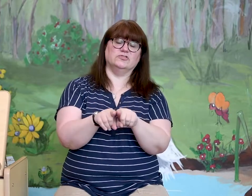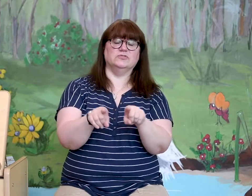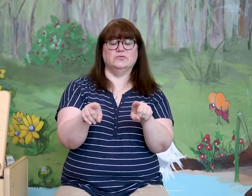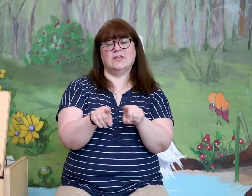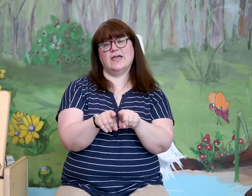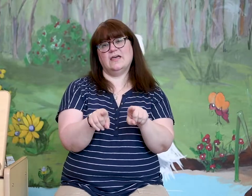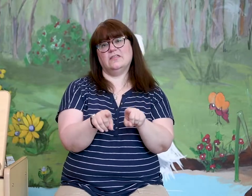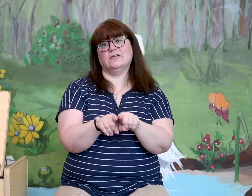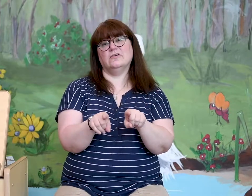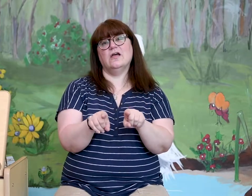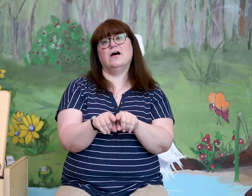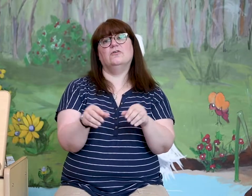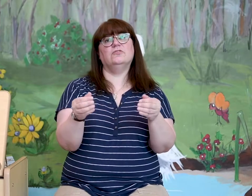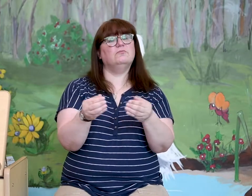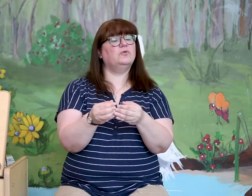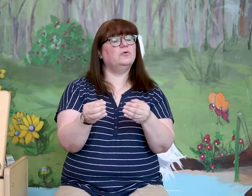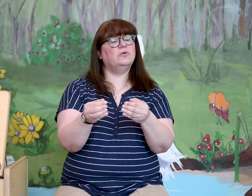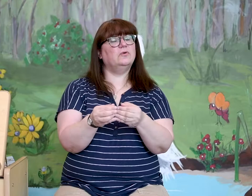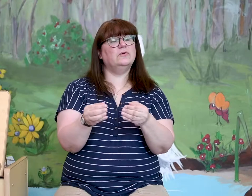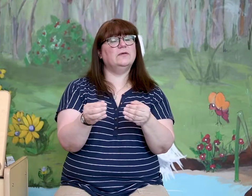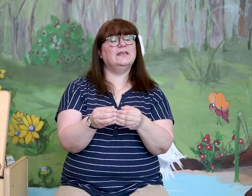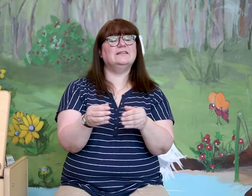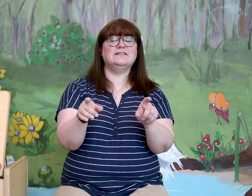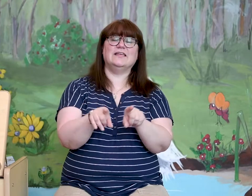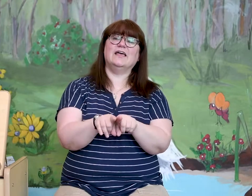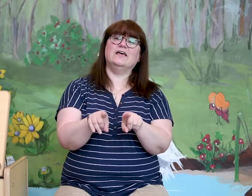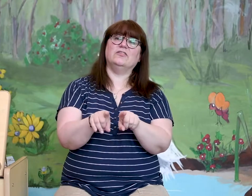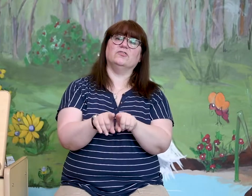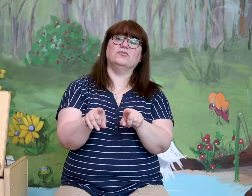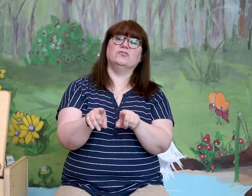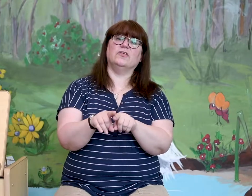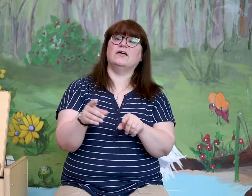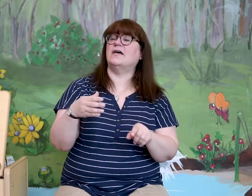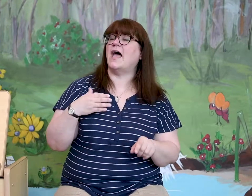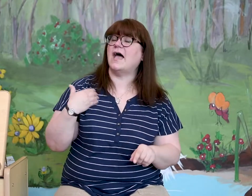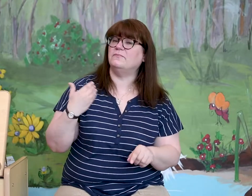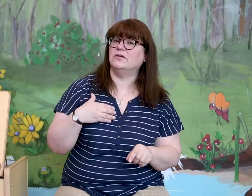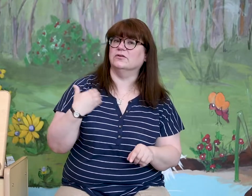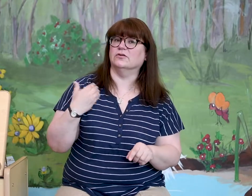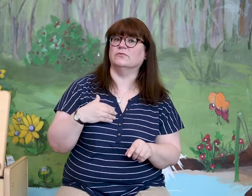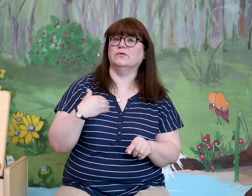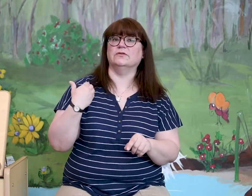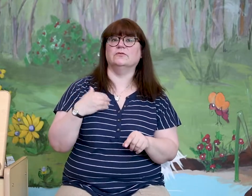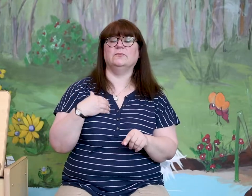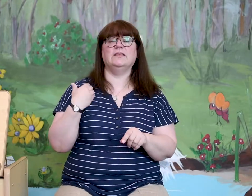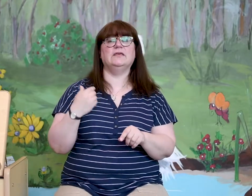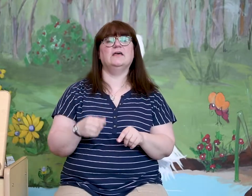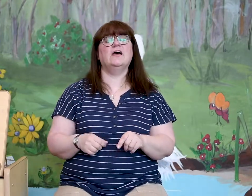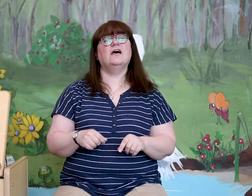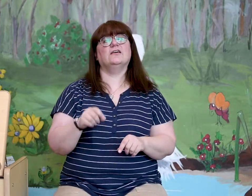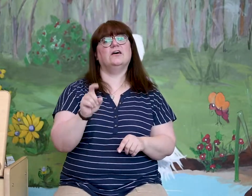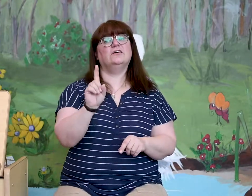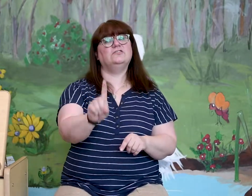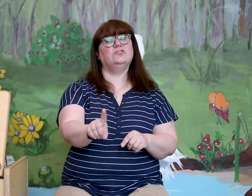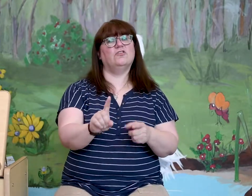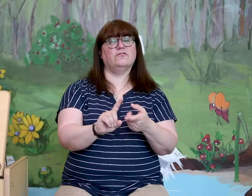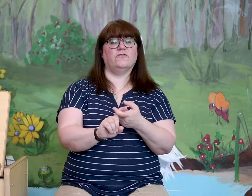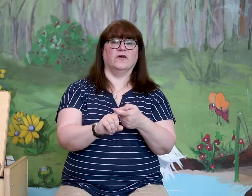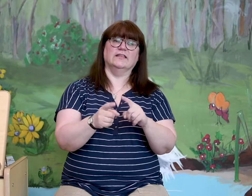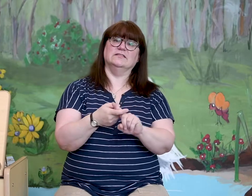together. Oh, the more we get together, the happier we'll be. Because your friends